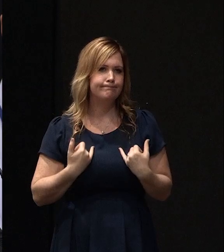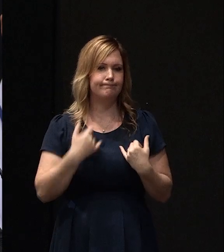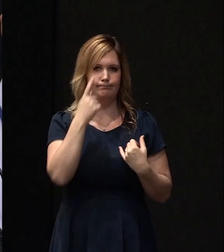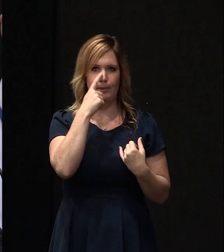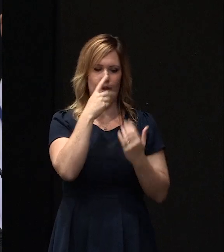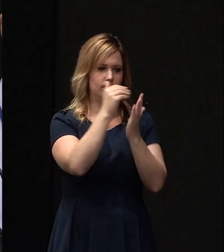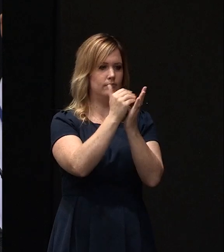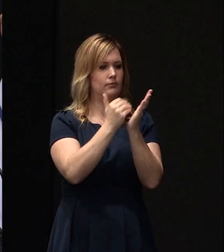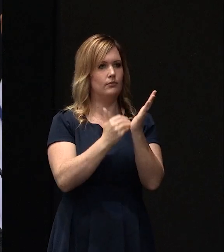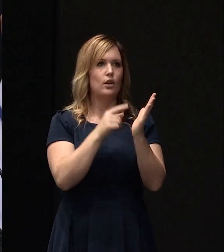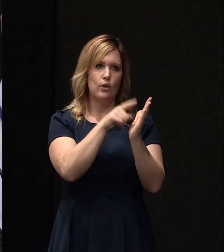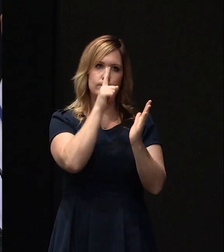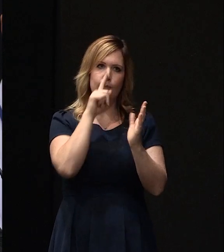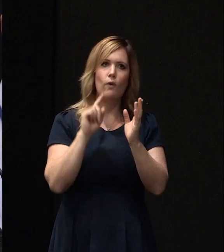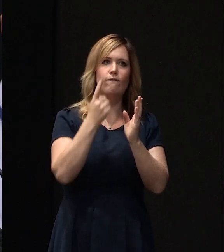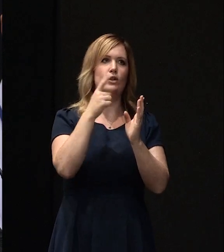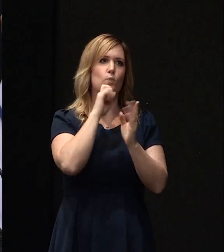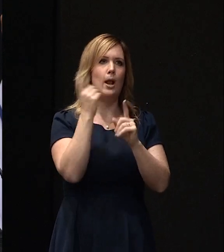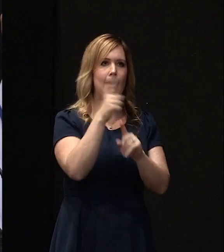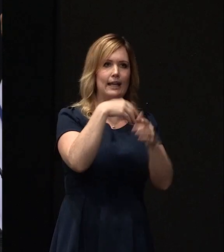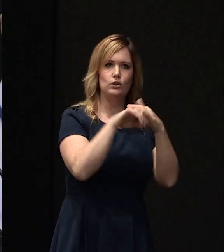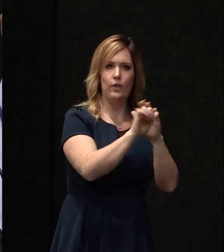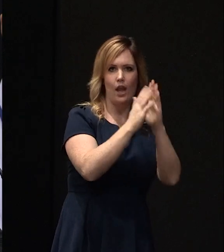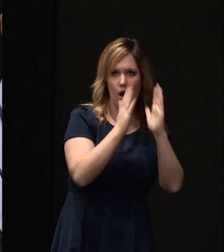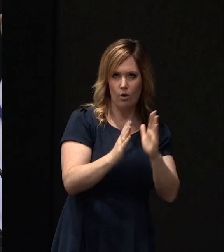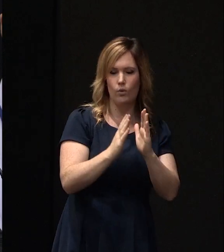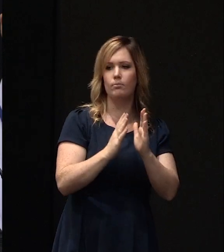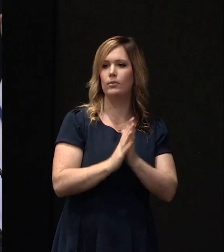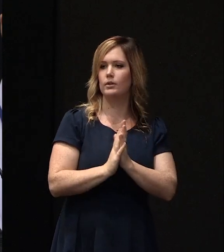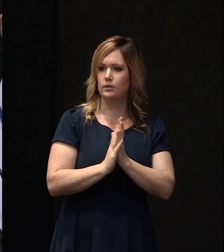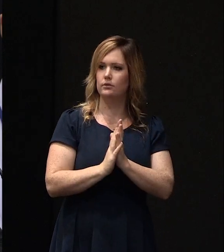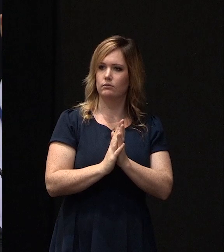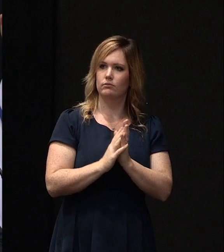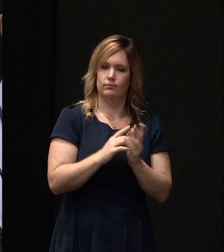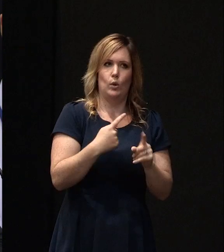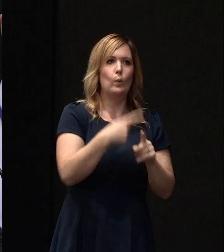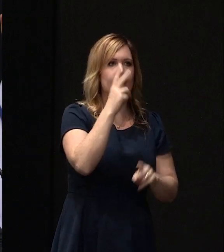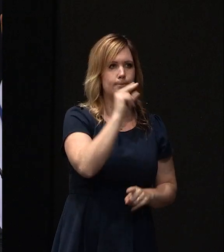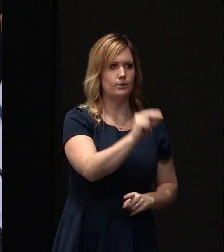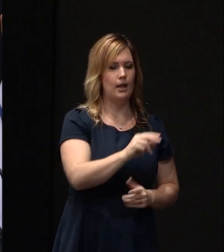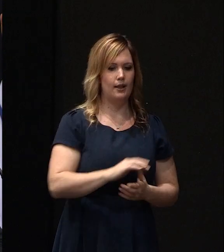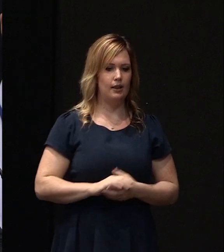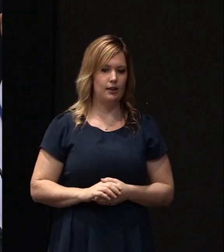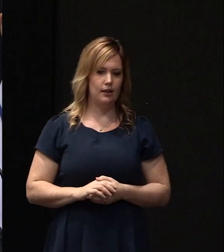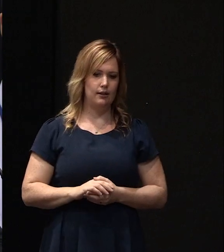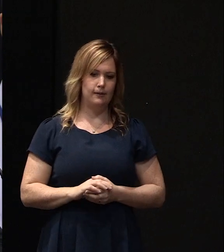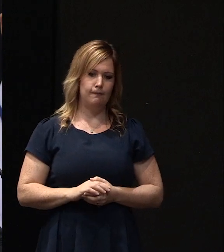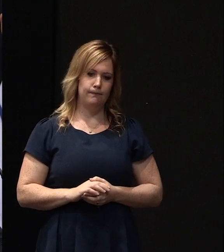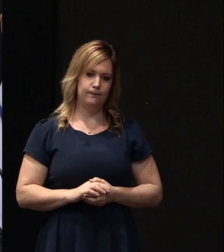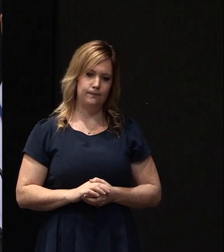that we would like to prioritise those people to get them back into their homes as quickly as we possibly can. We are